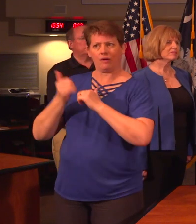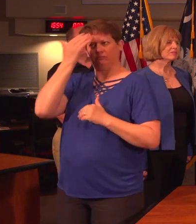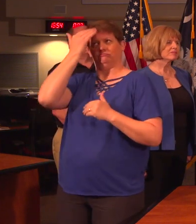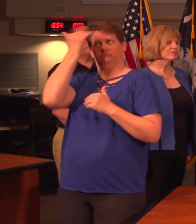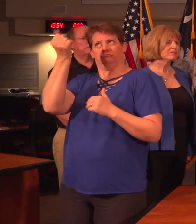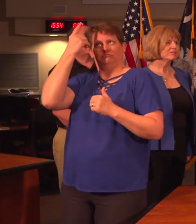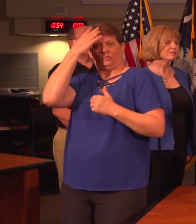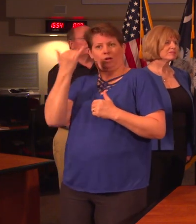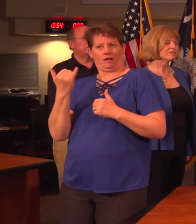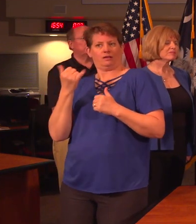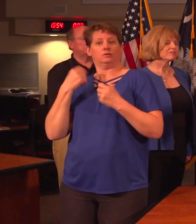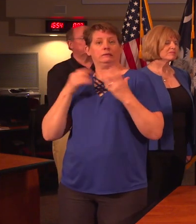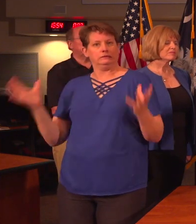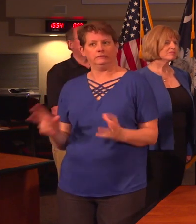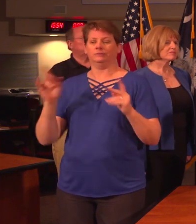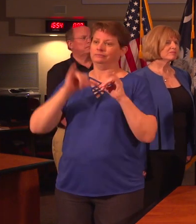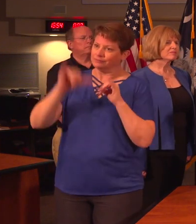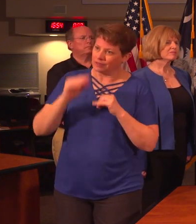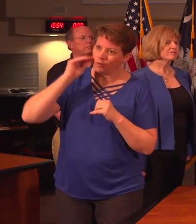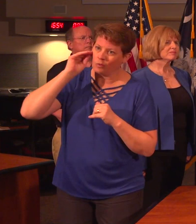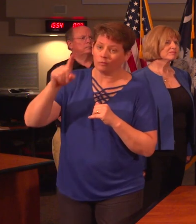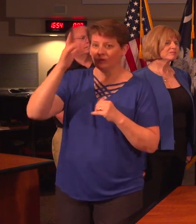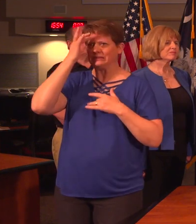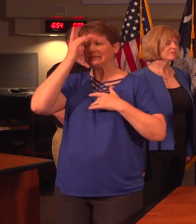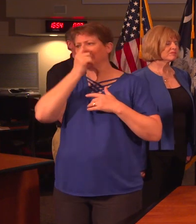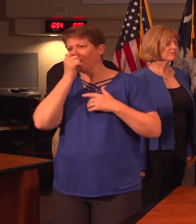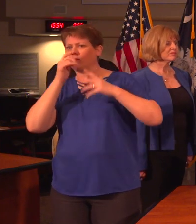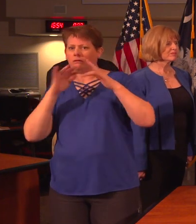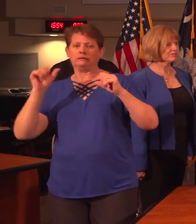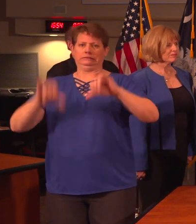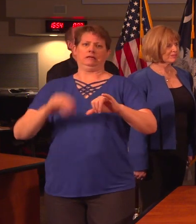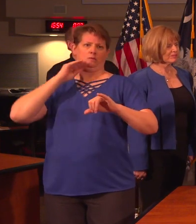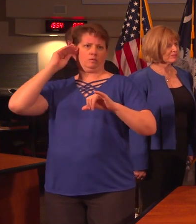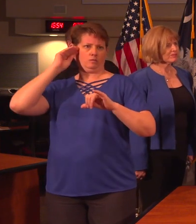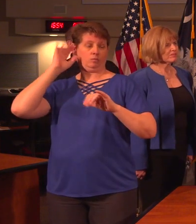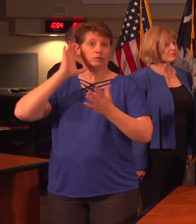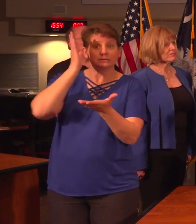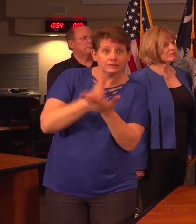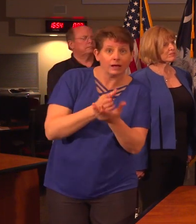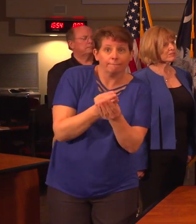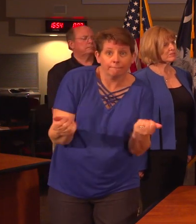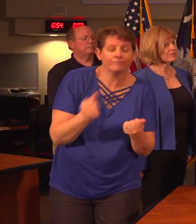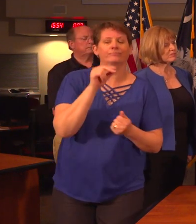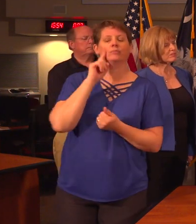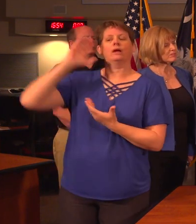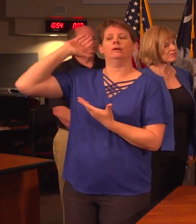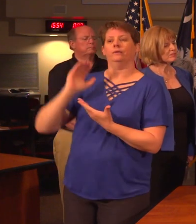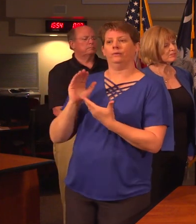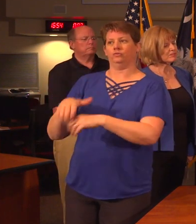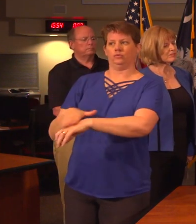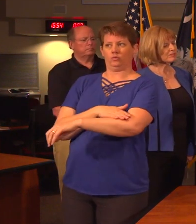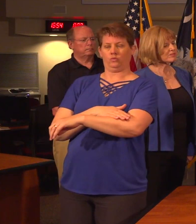that's why we encourage people to stay home when they're ill to prevent that. We don't expect to stop the spread, but we know that we can slow the spread